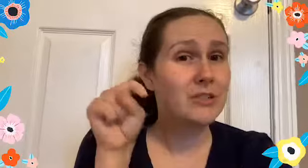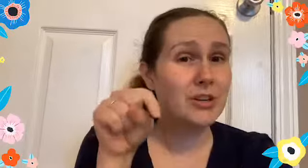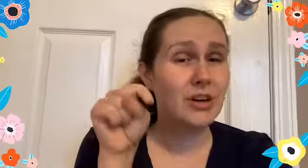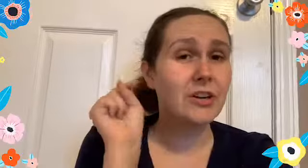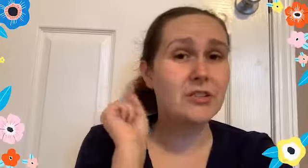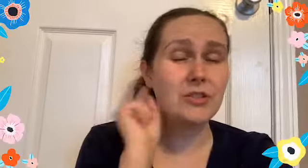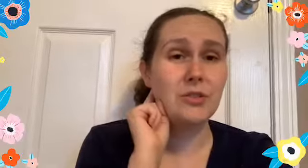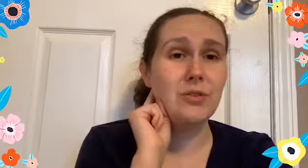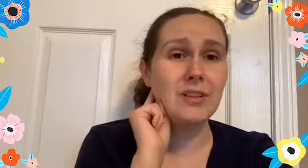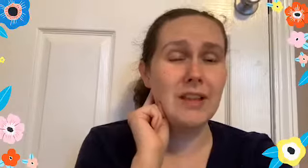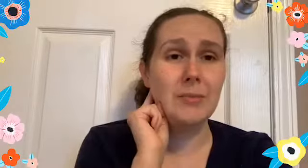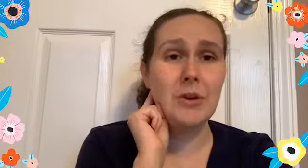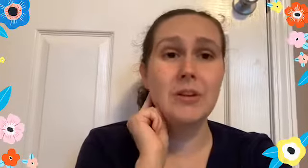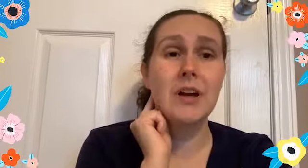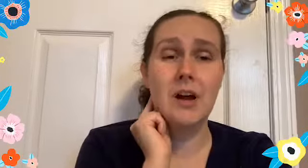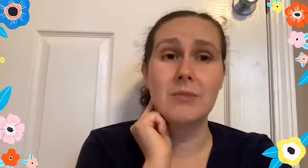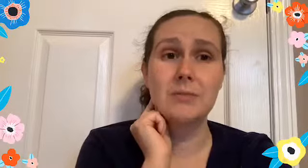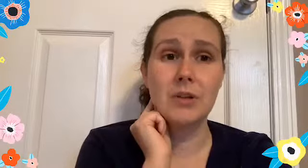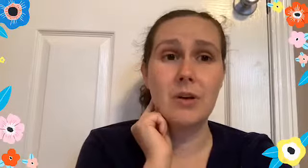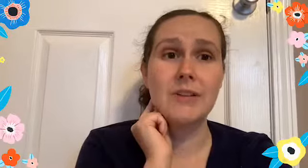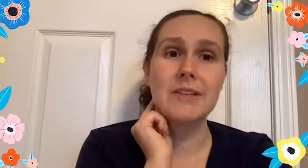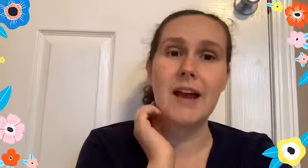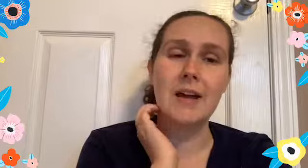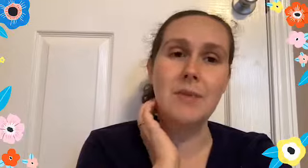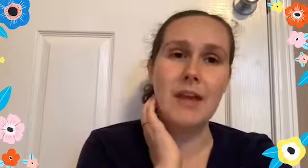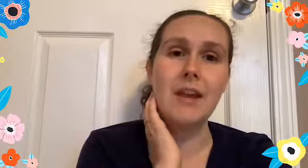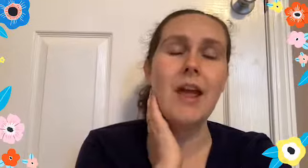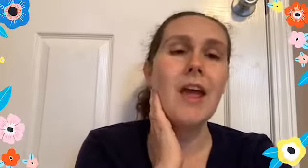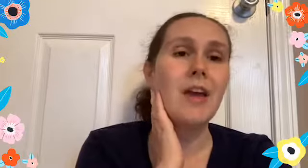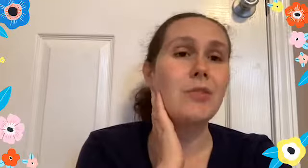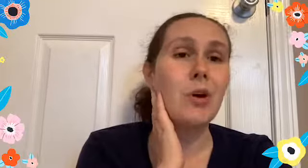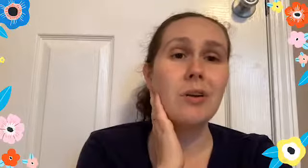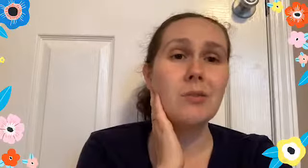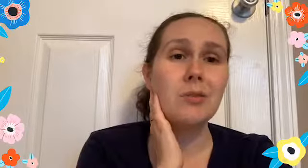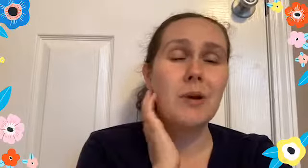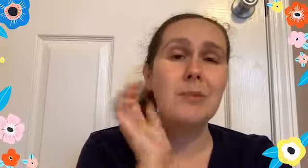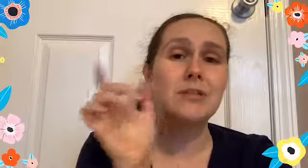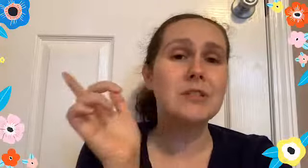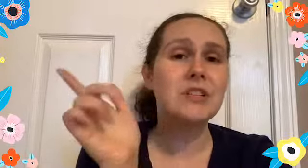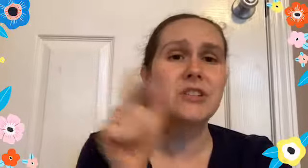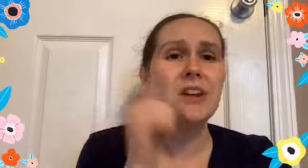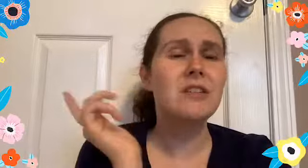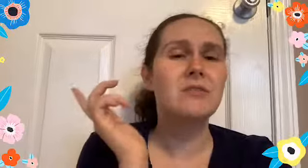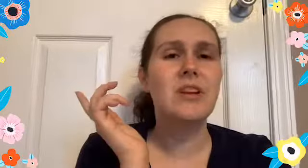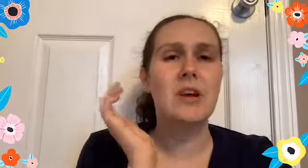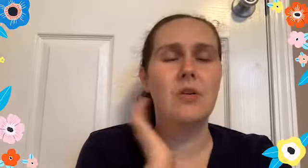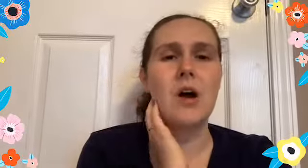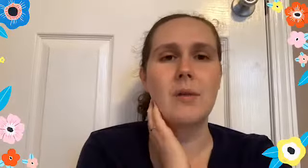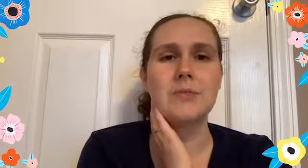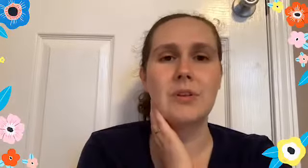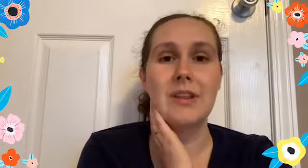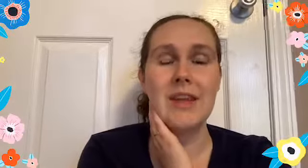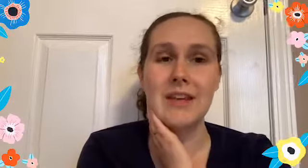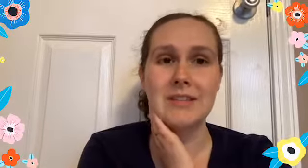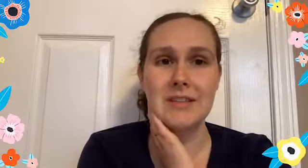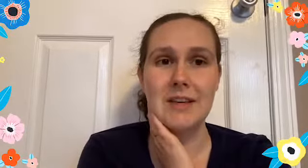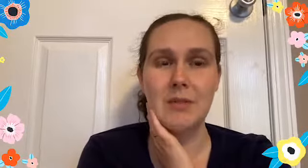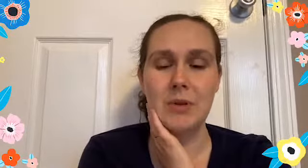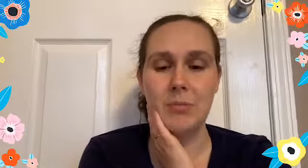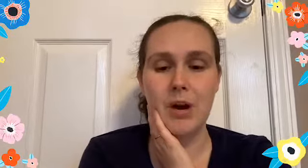sure to let me know in the comments below and say I'm in. If you know anyone who might be interested, share this video so that they can see and be a part